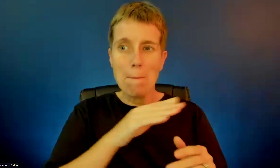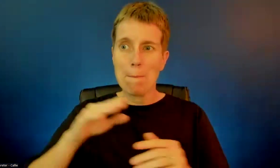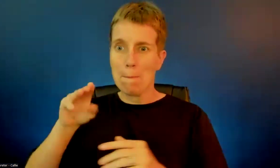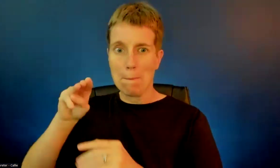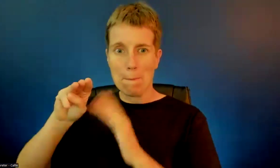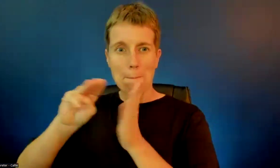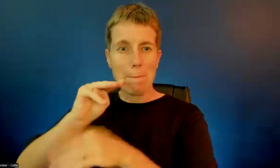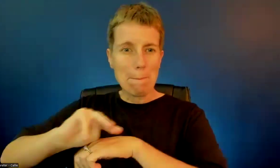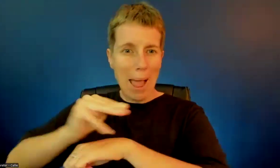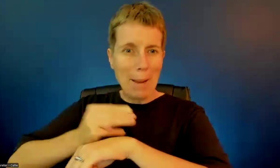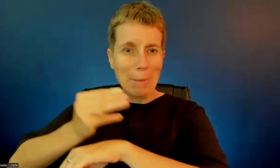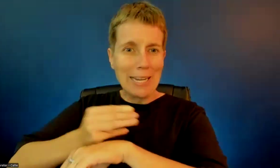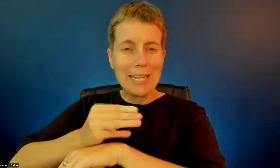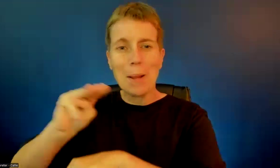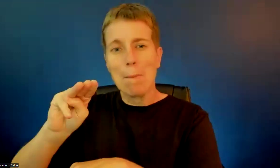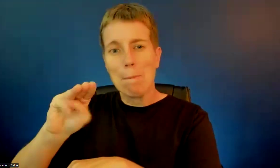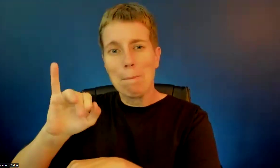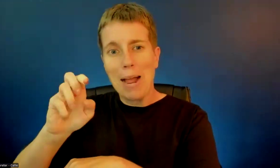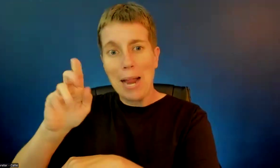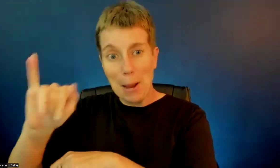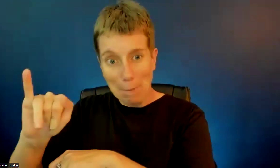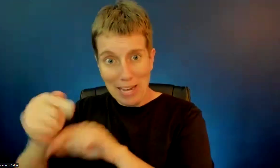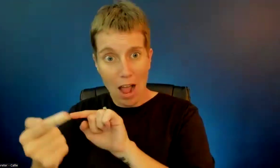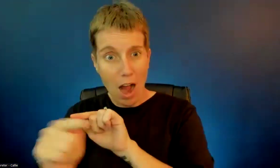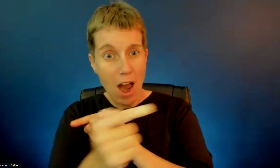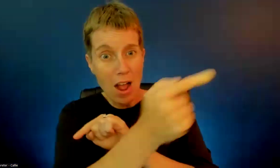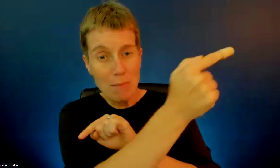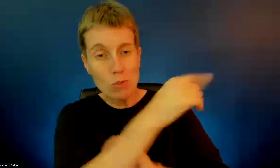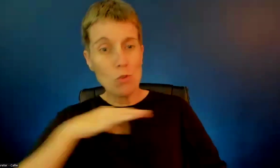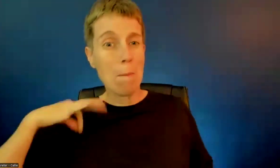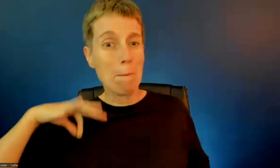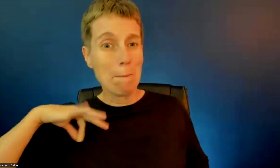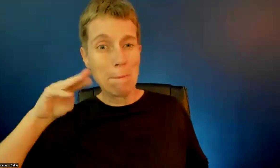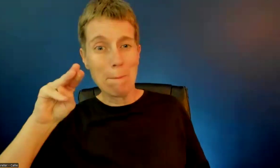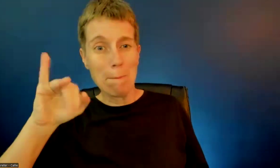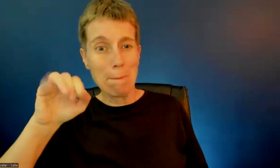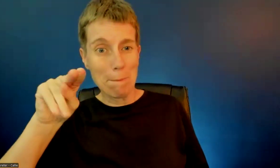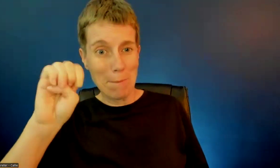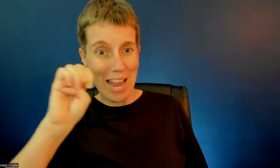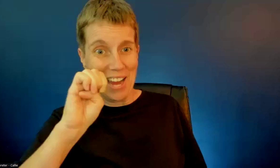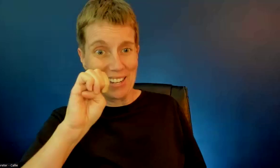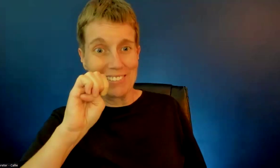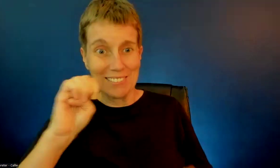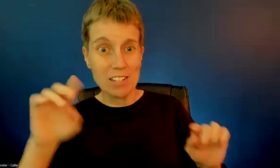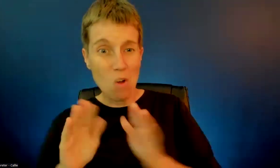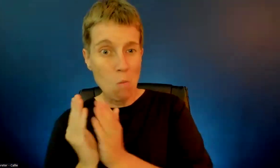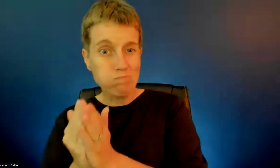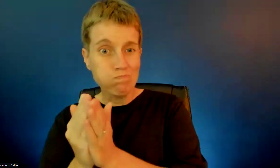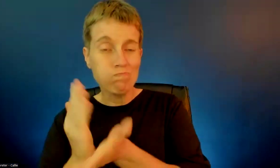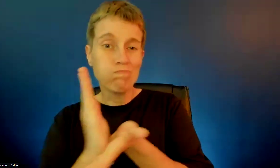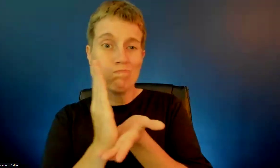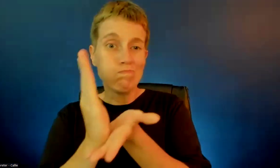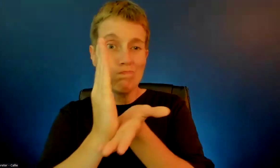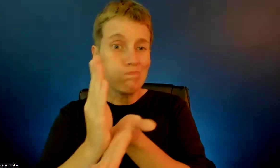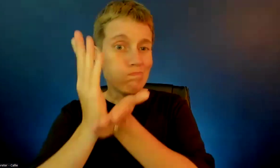and back to Miami during hurricane season. Oh, cool. And they have been stopping in different cities along